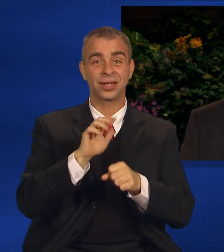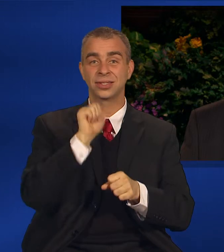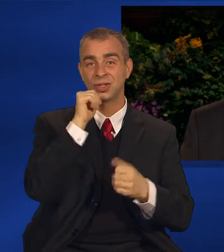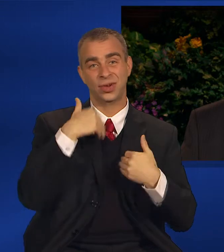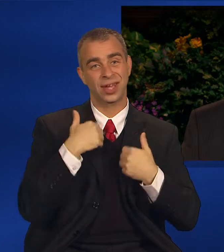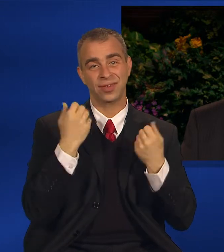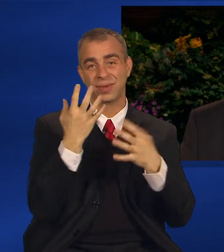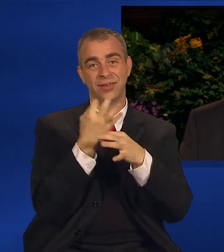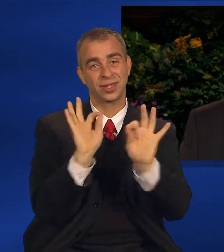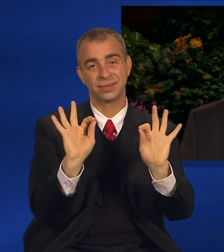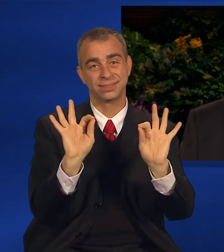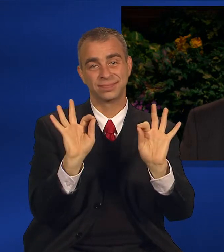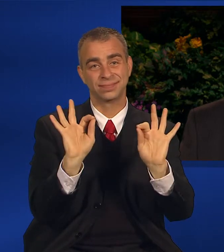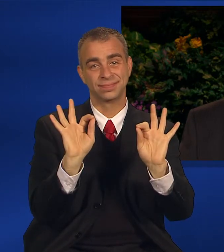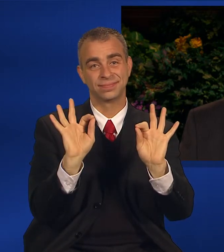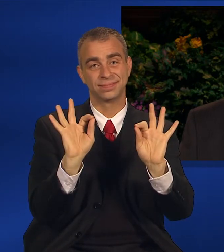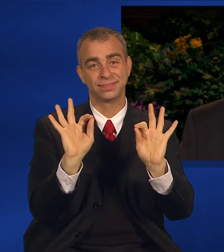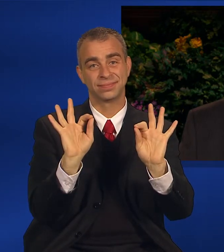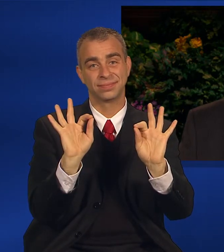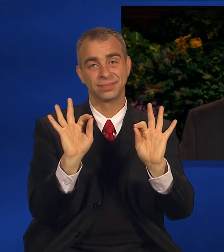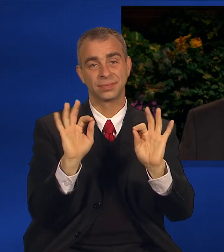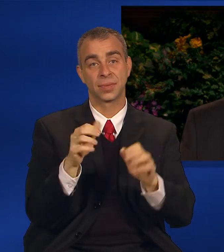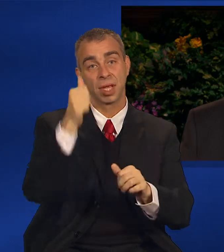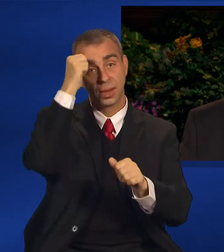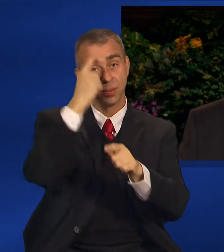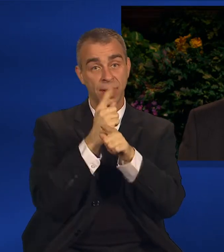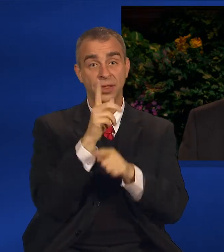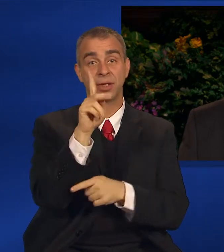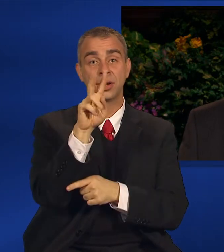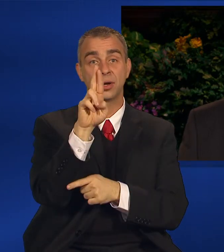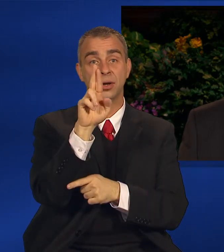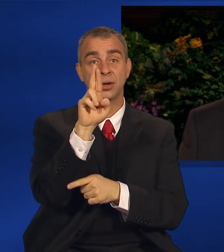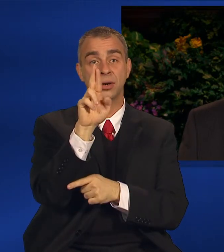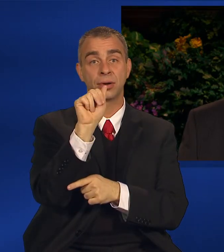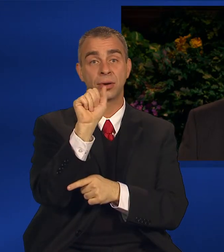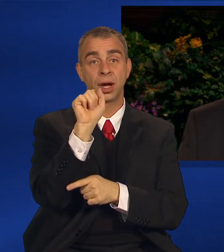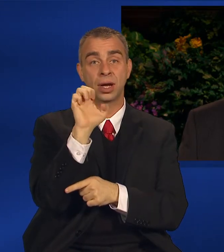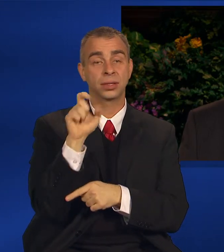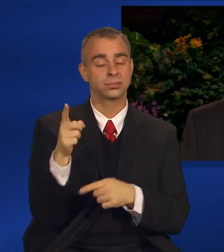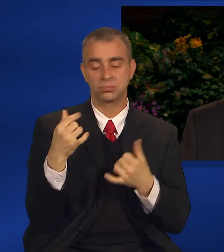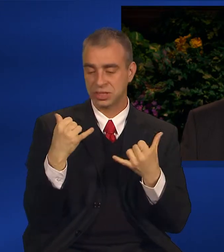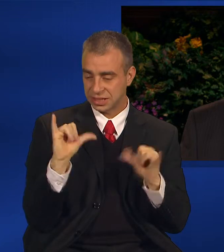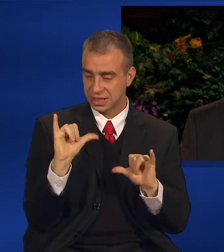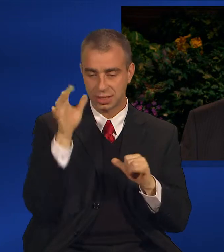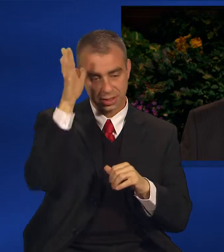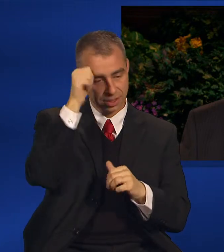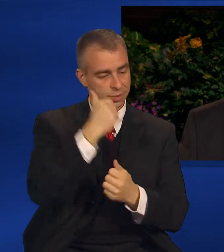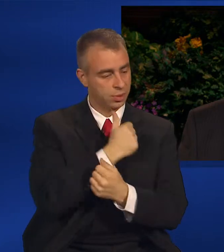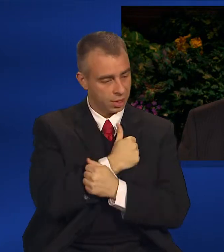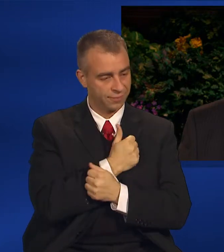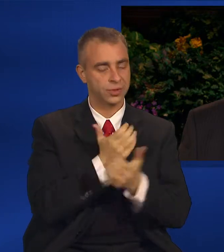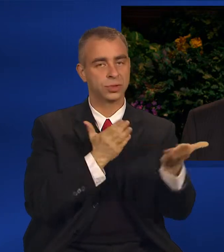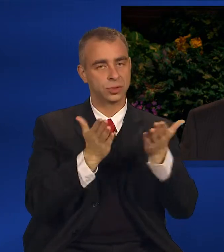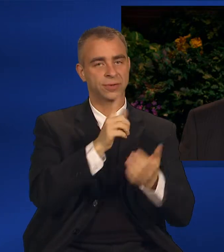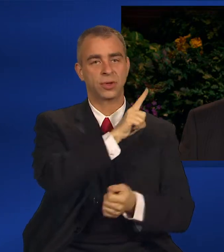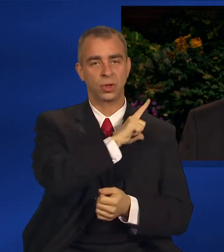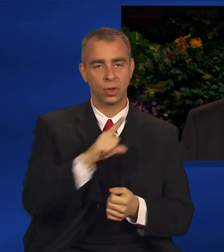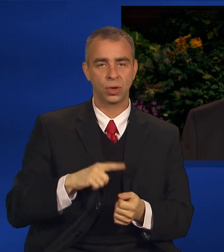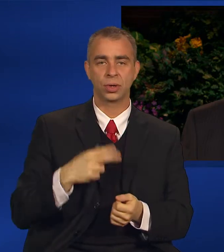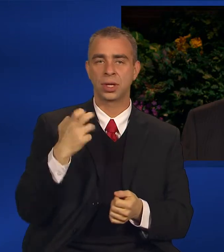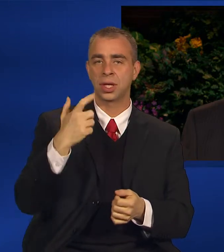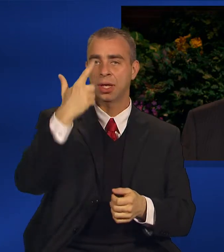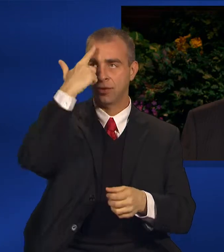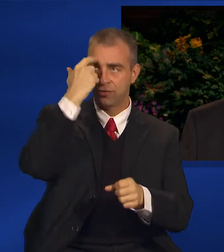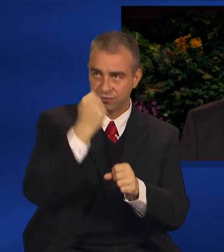time. Brother Krause was a man who loved and served the Lord. He faithfully